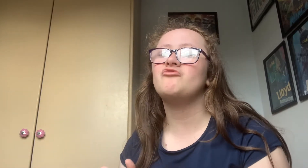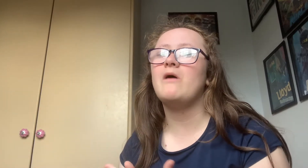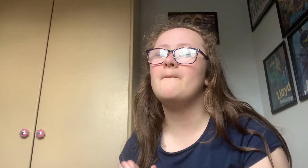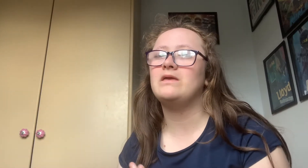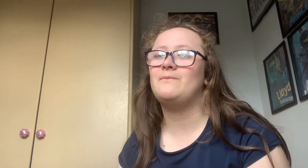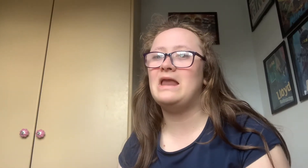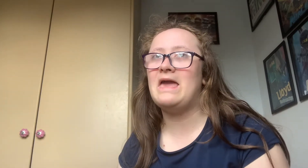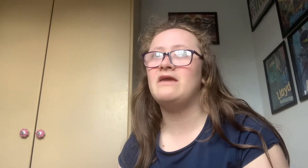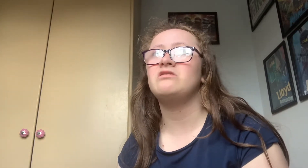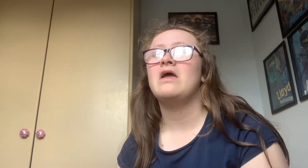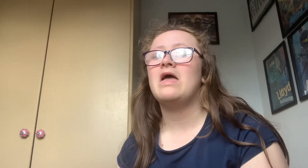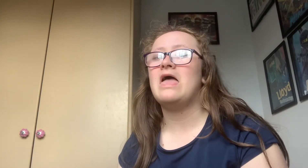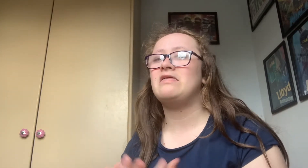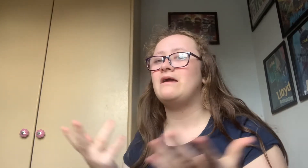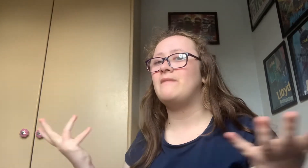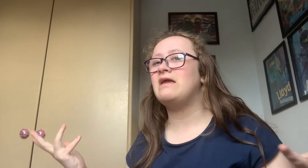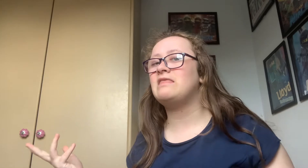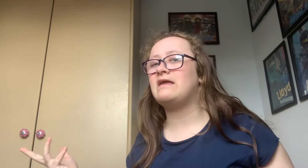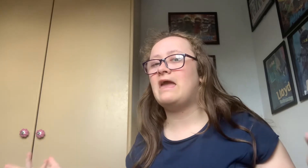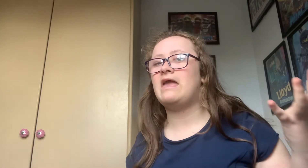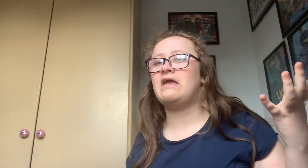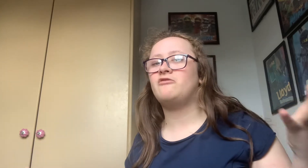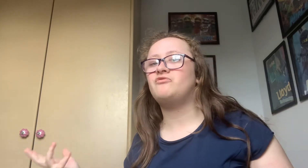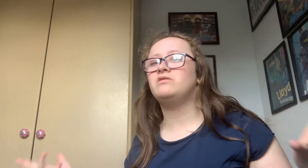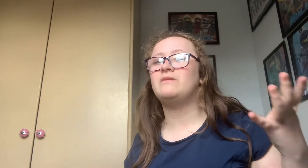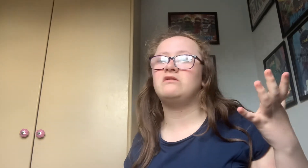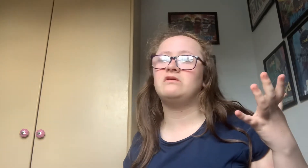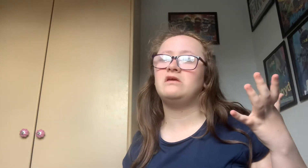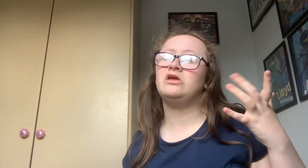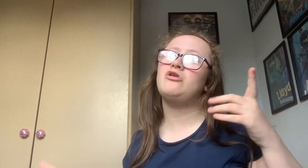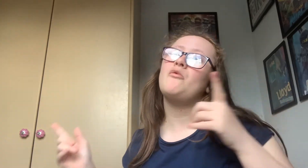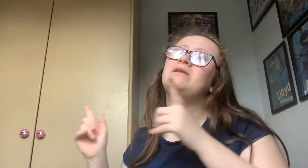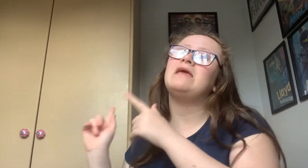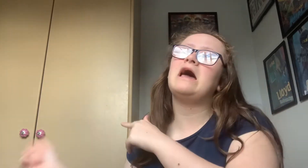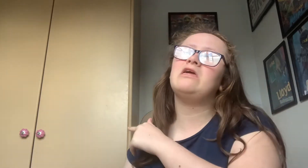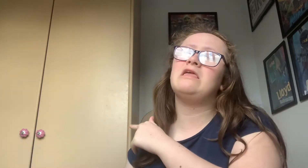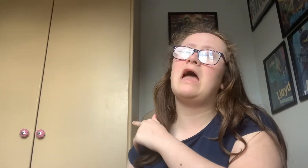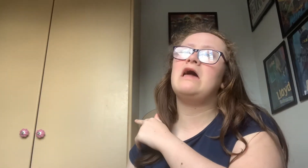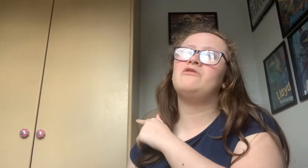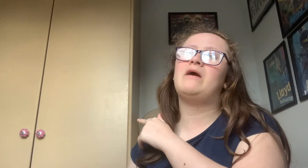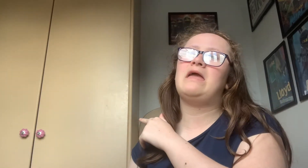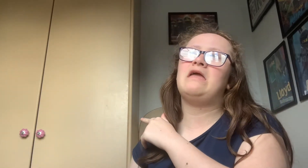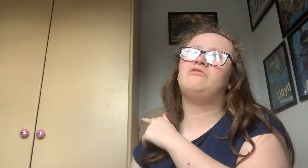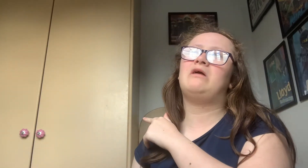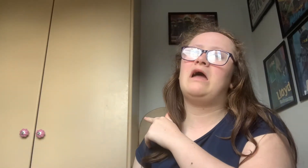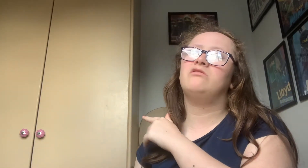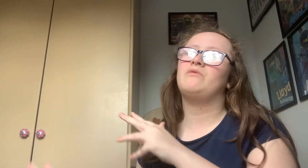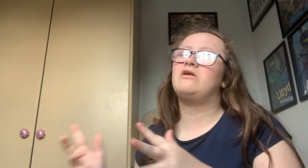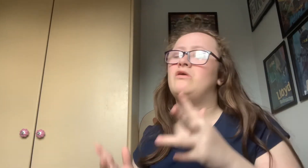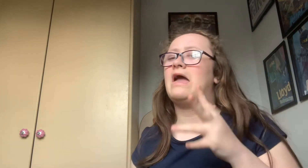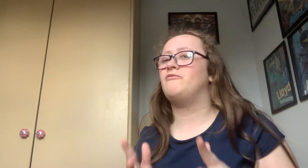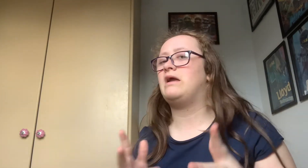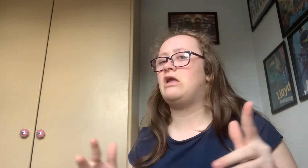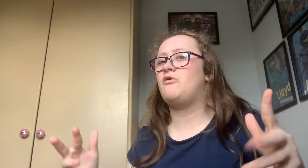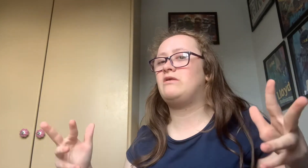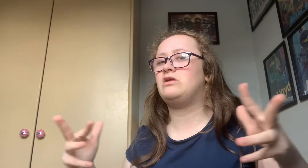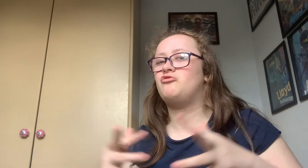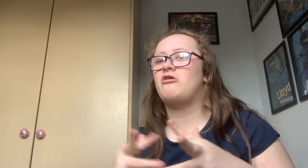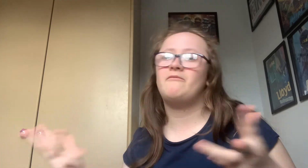crumpet place and I made like a Christmas you know where the alleyway is you guys where you get where you get new crumpets